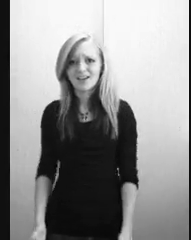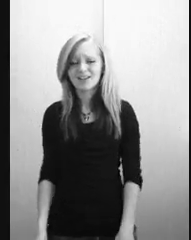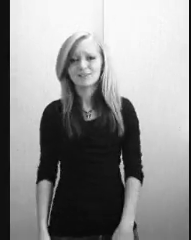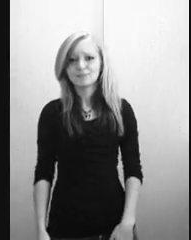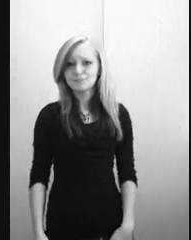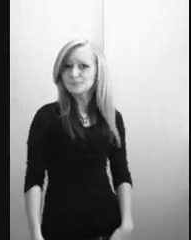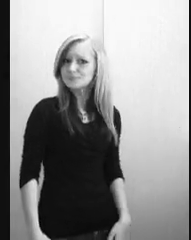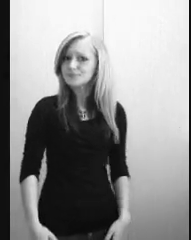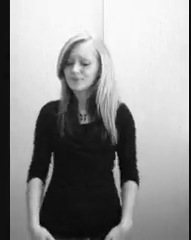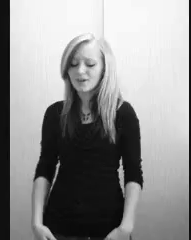mine